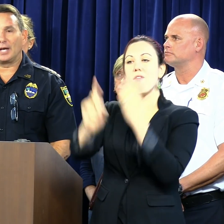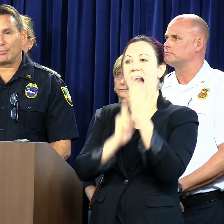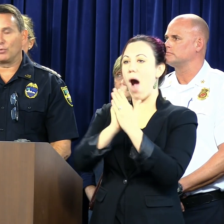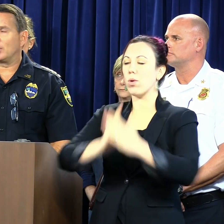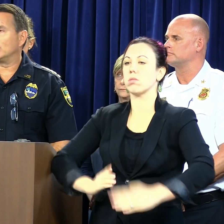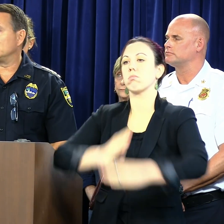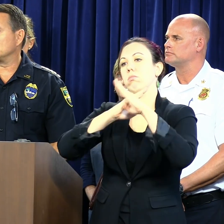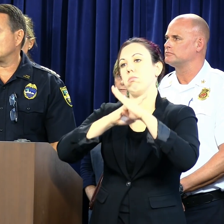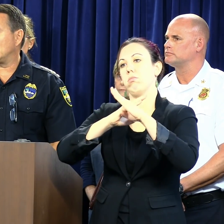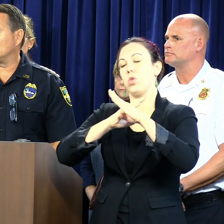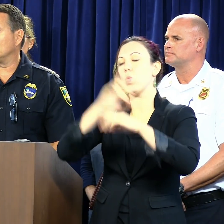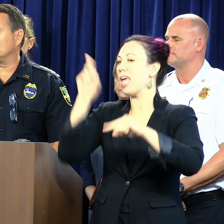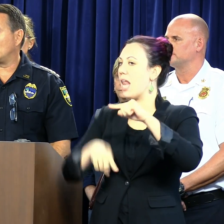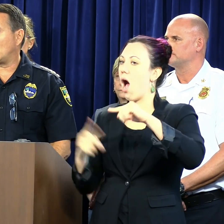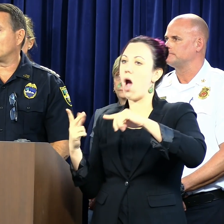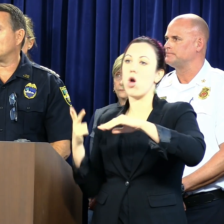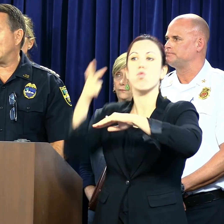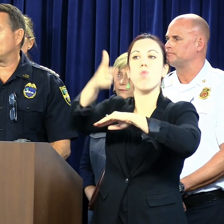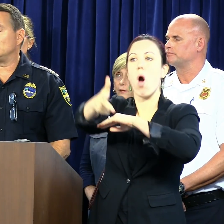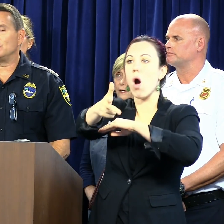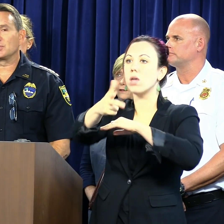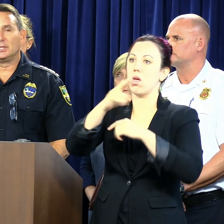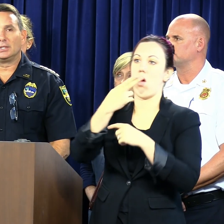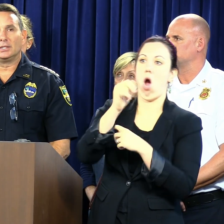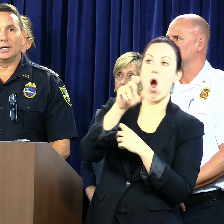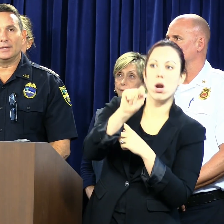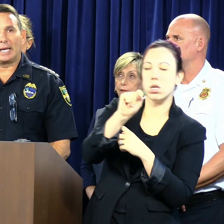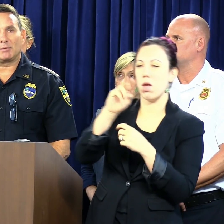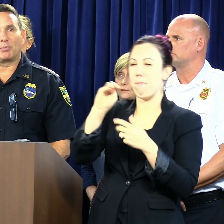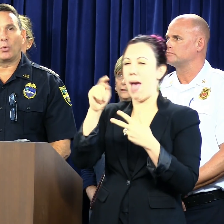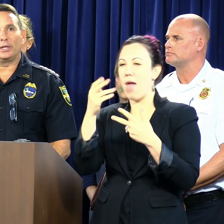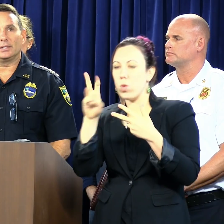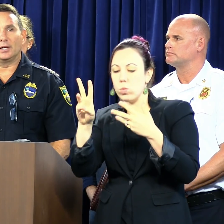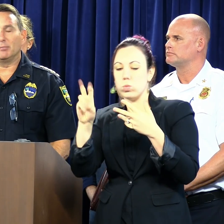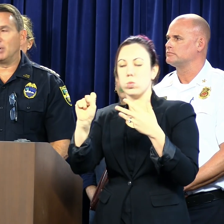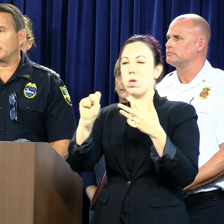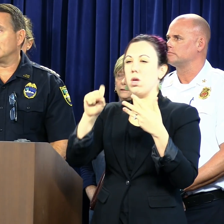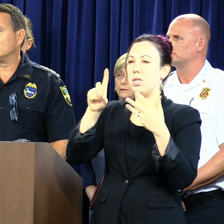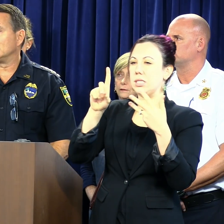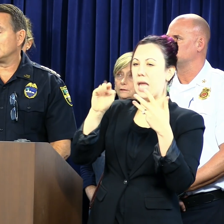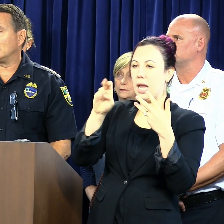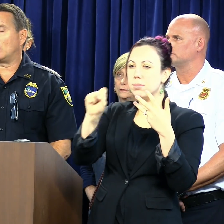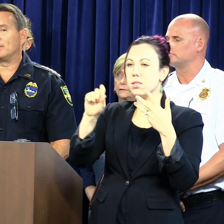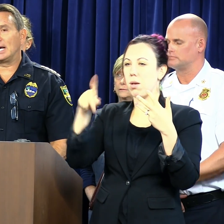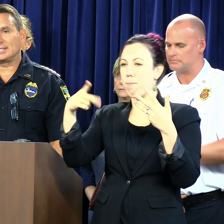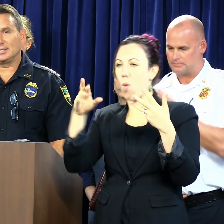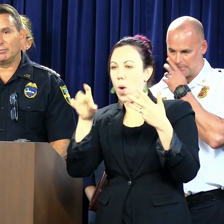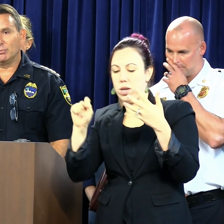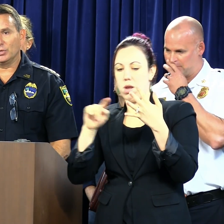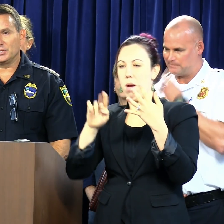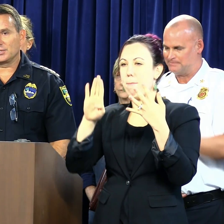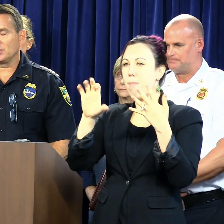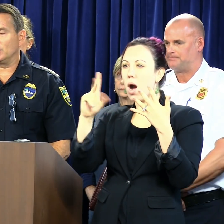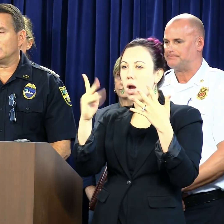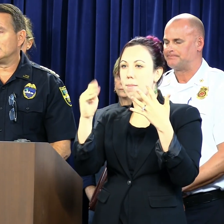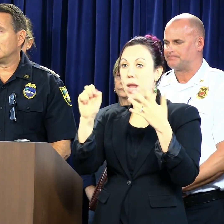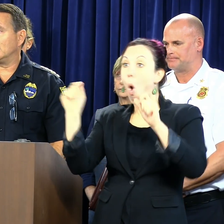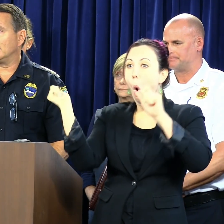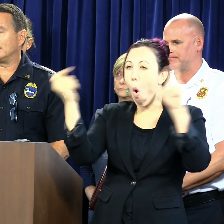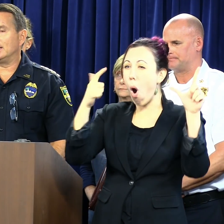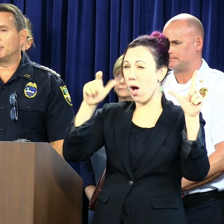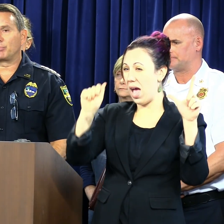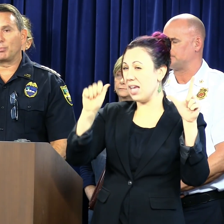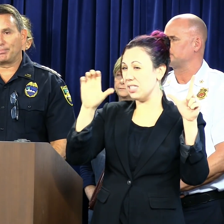able to cross the high-profile bridges in town, the Hart, the Matthews, the Dames Point, the Buckman, and all the ICW bridges. So,